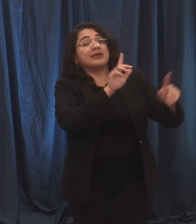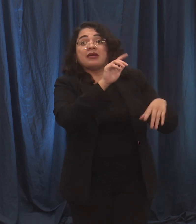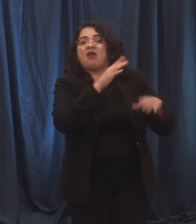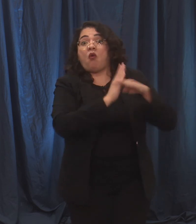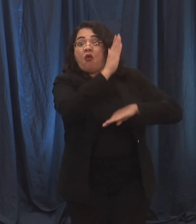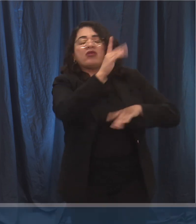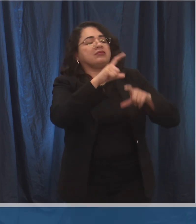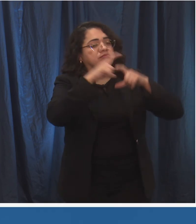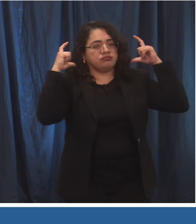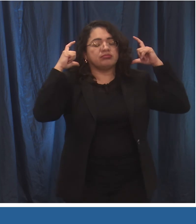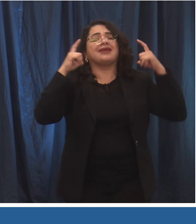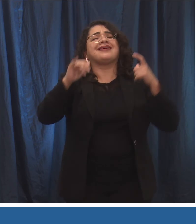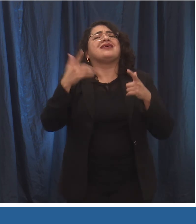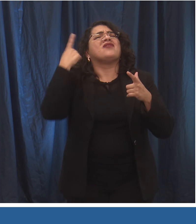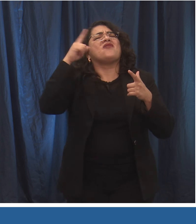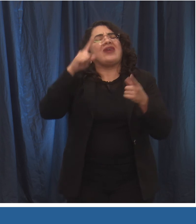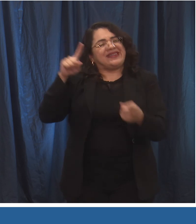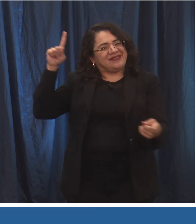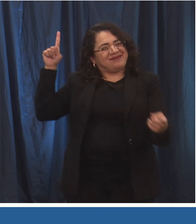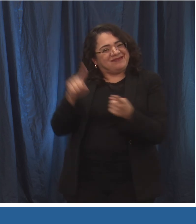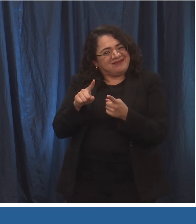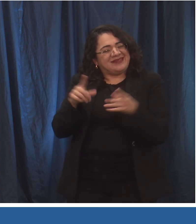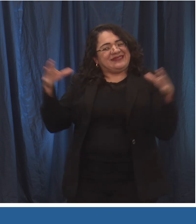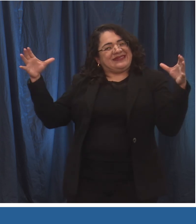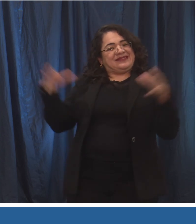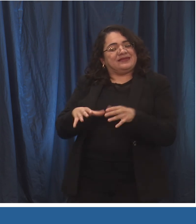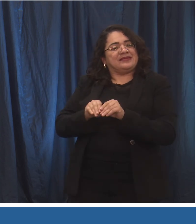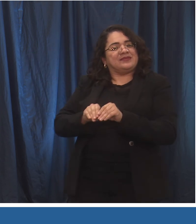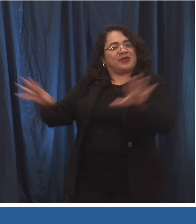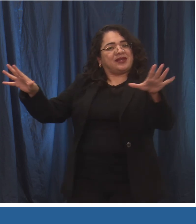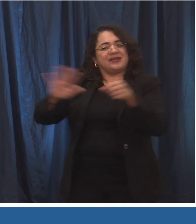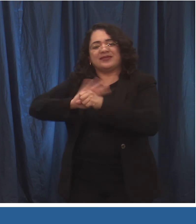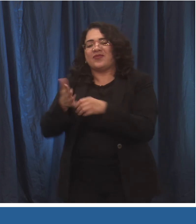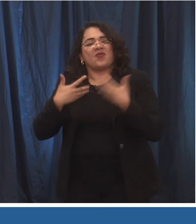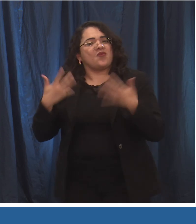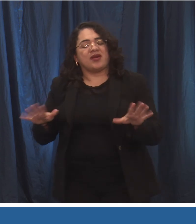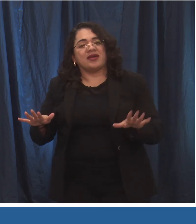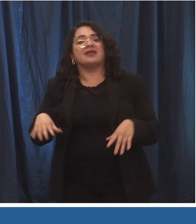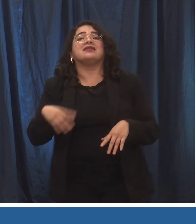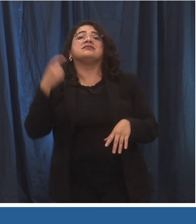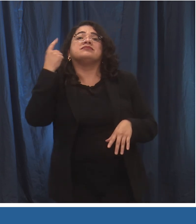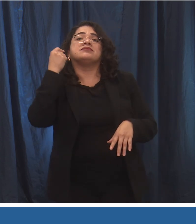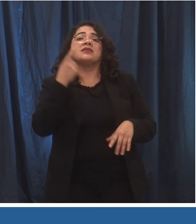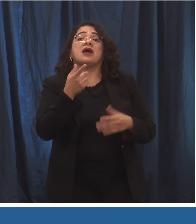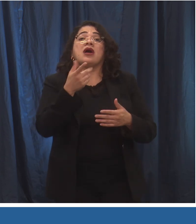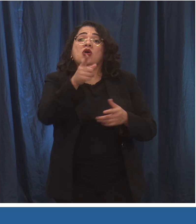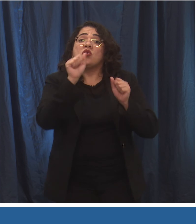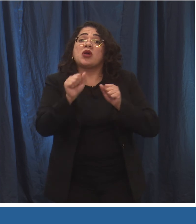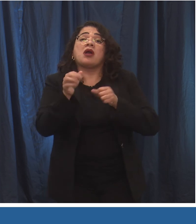-19. Some ways to practice physical distancing include going to stores when they might not be their most busy.